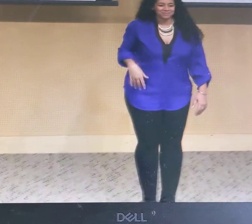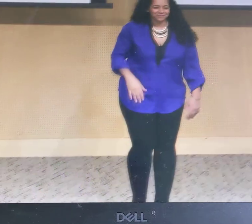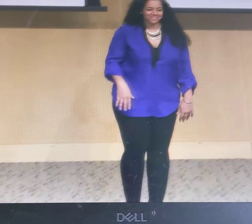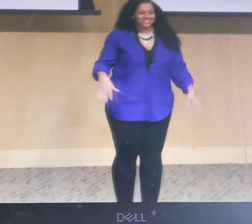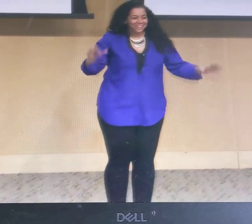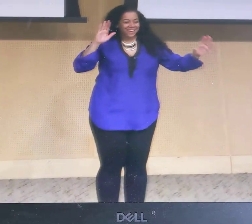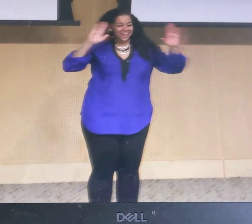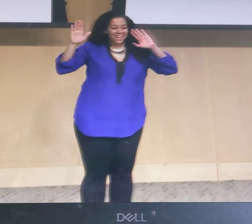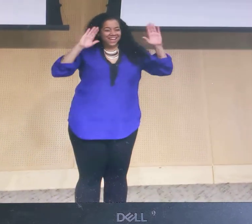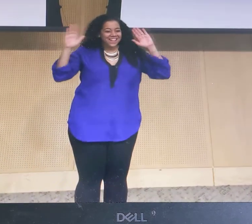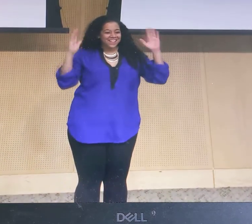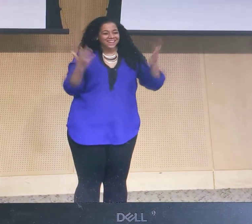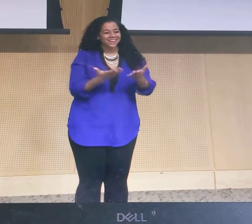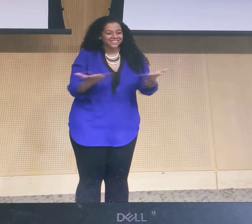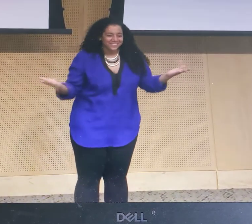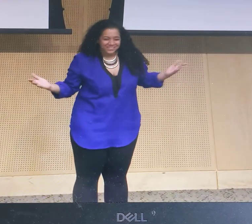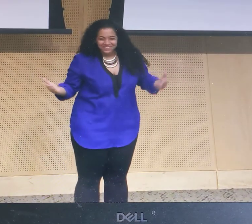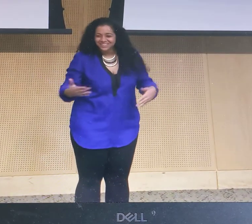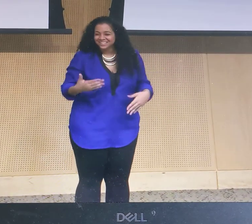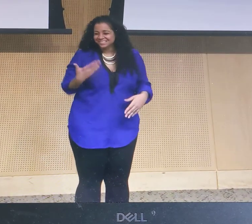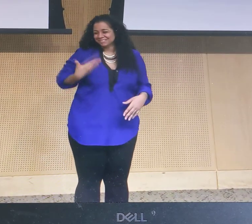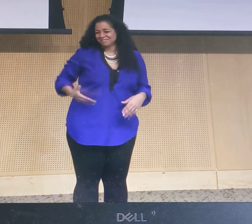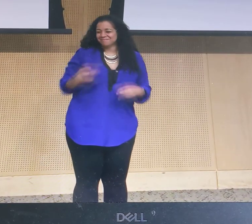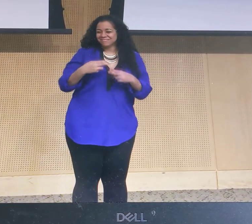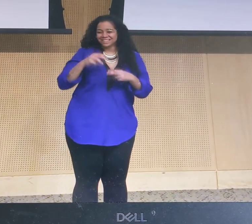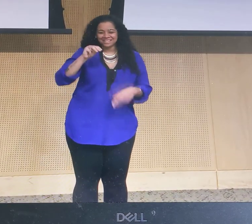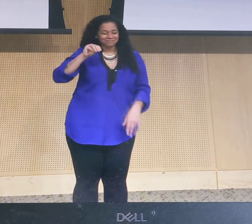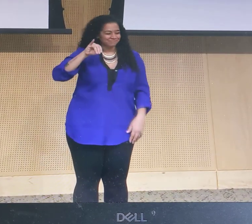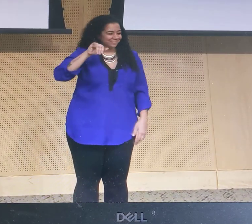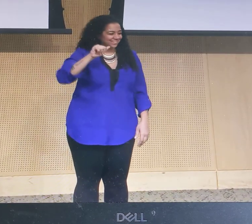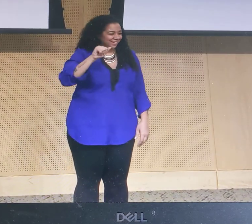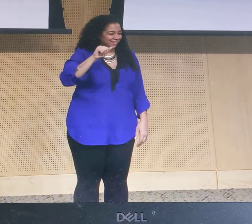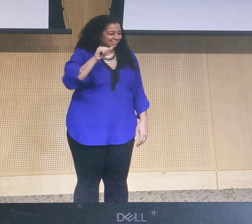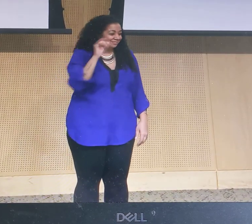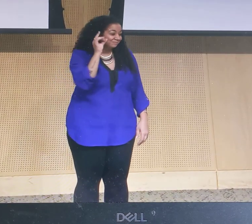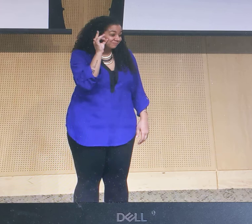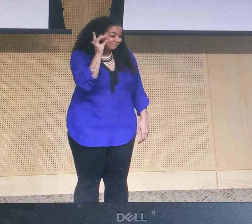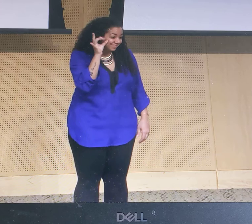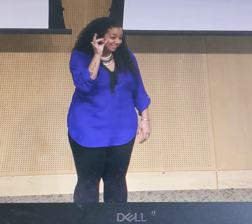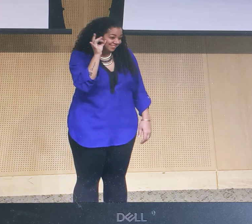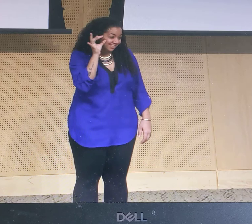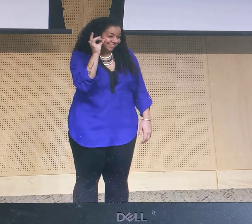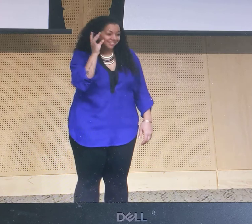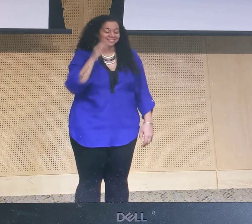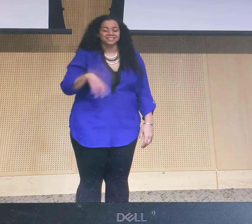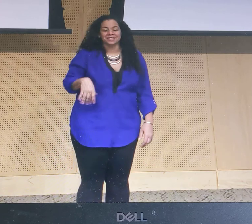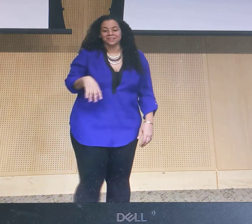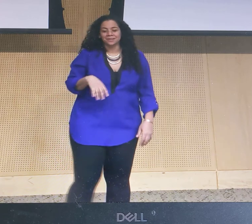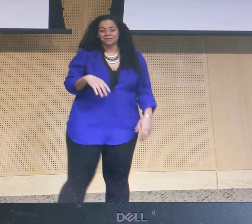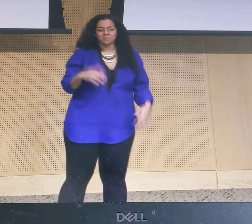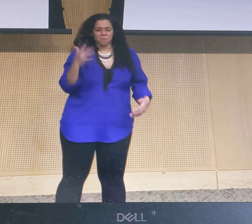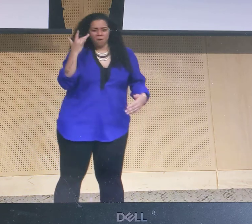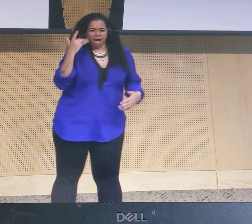Thank you. Thank you. Hello. Hello, everyone. My name is Mia. And this is my sign name.